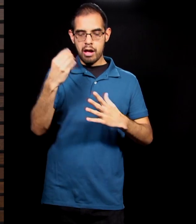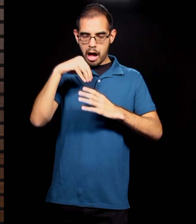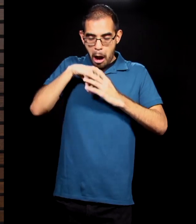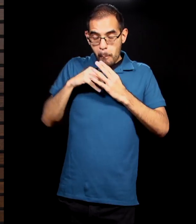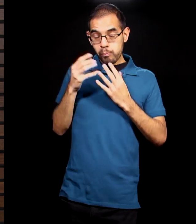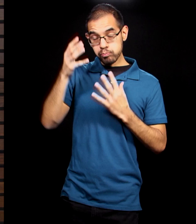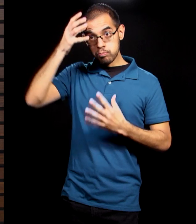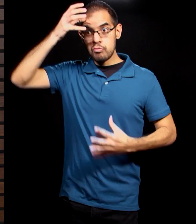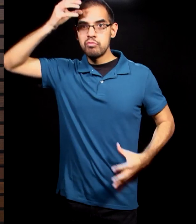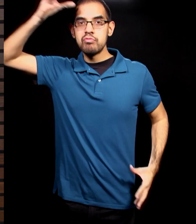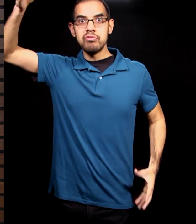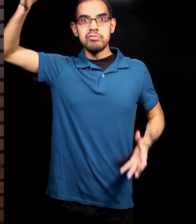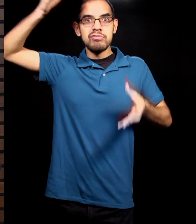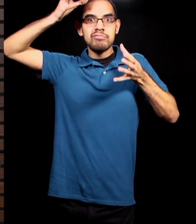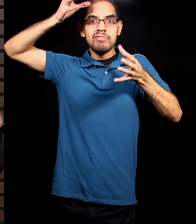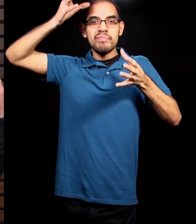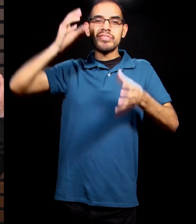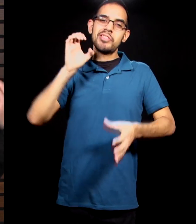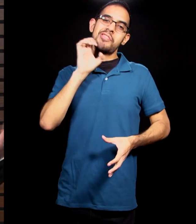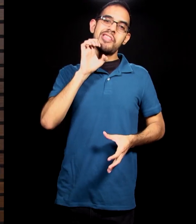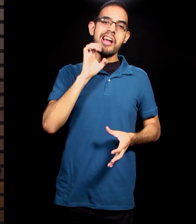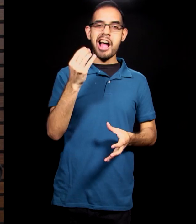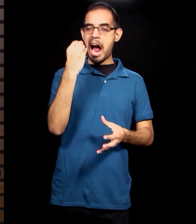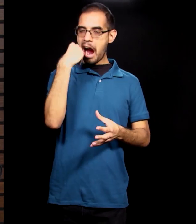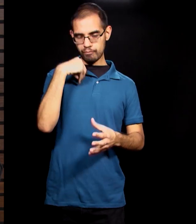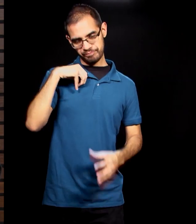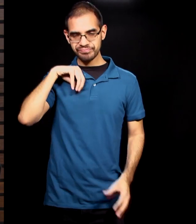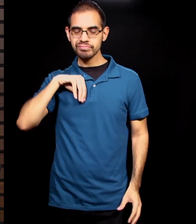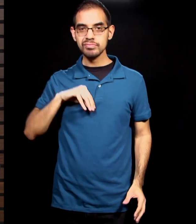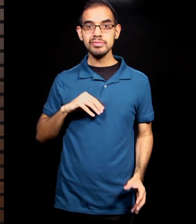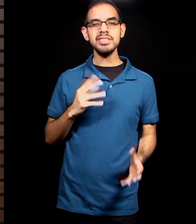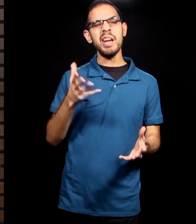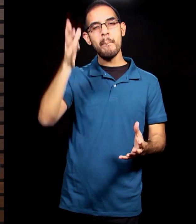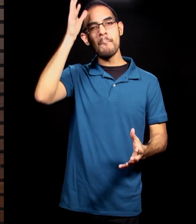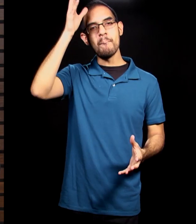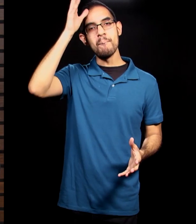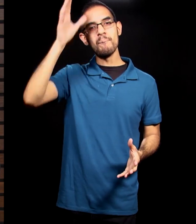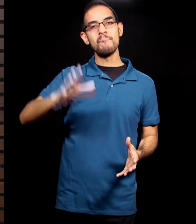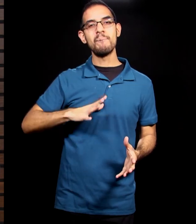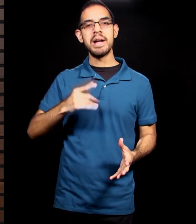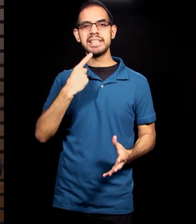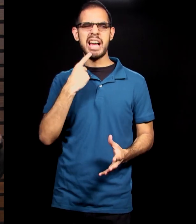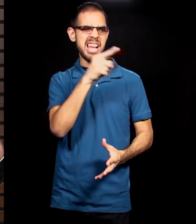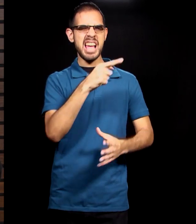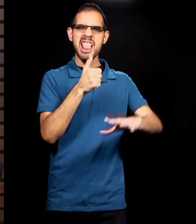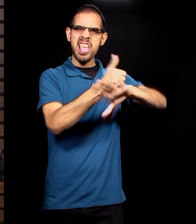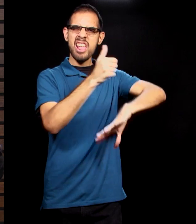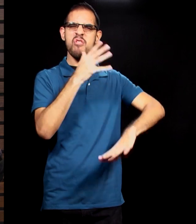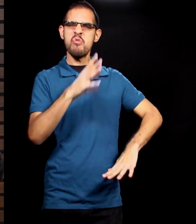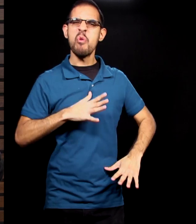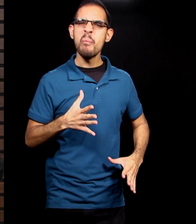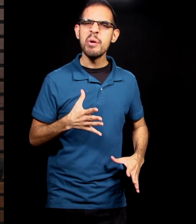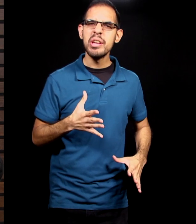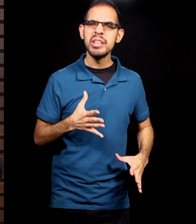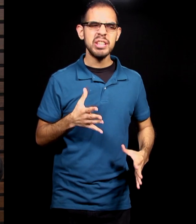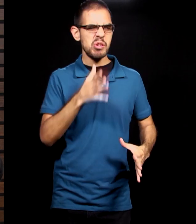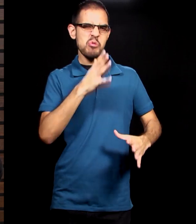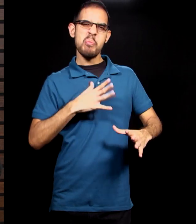eats the fruit in which every man says, yes, of course, it's the woman's fault, but let's not forget that the man was charged there to be a